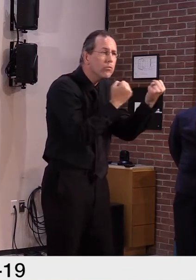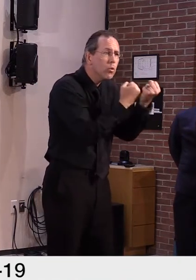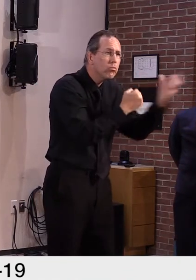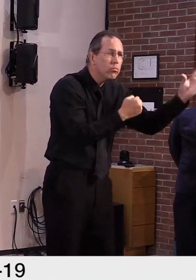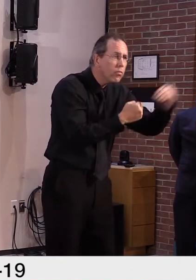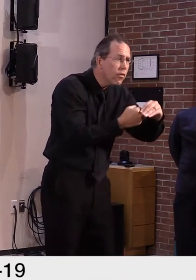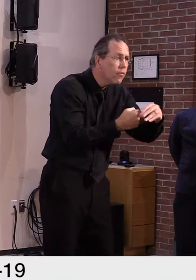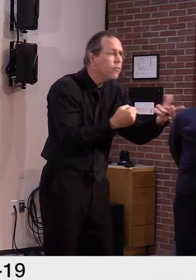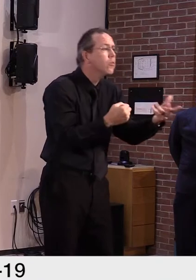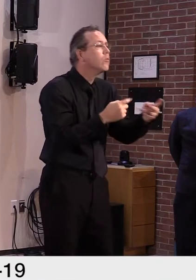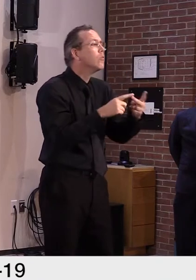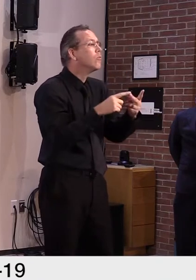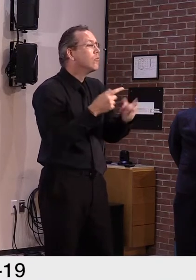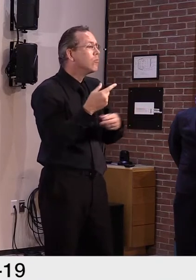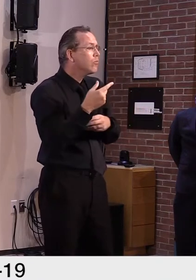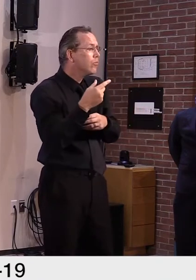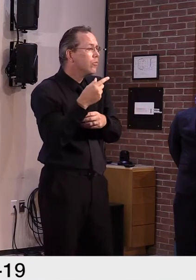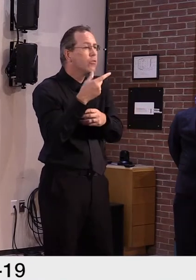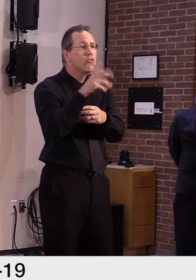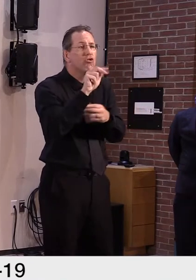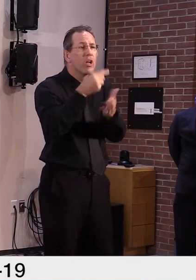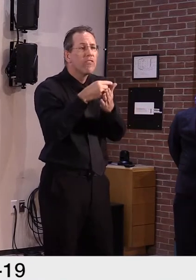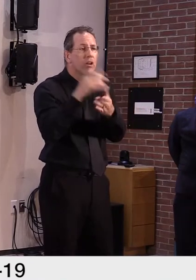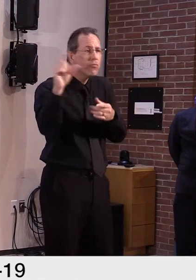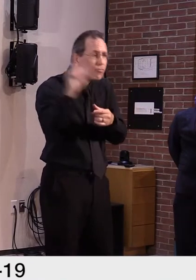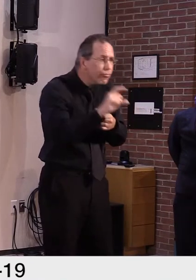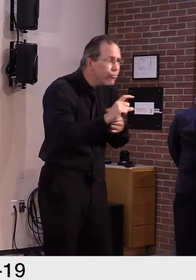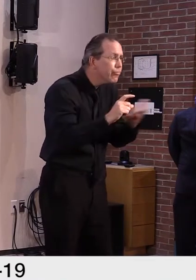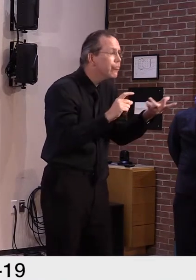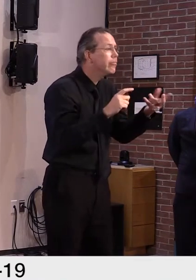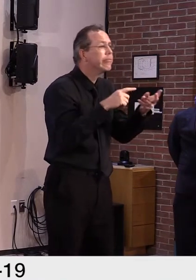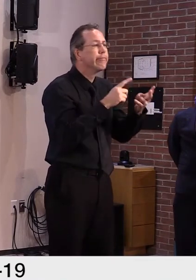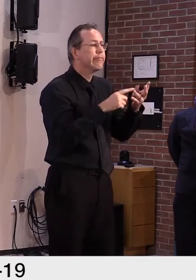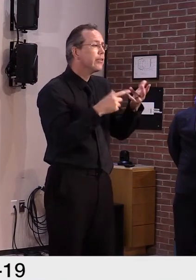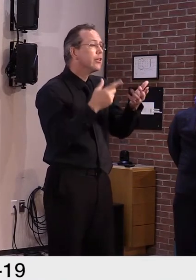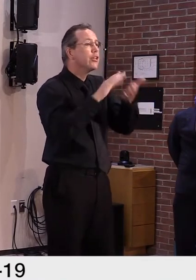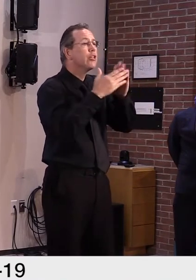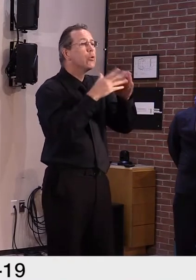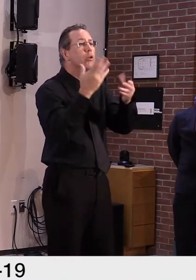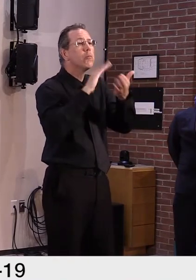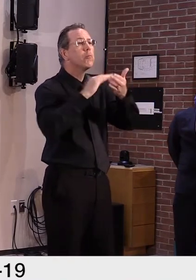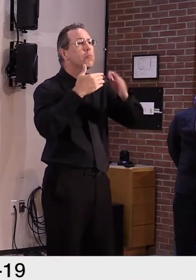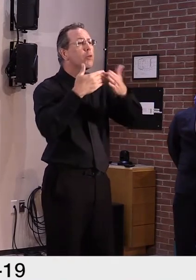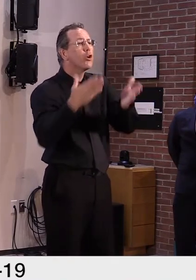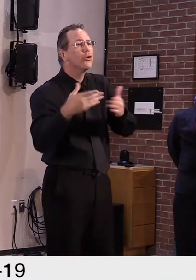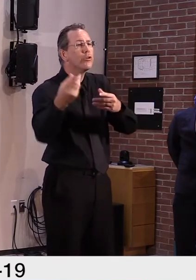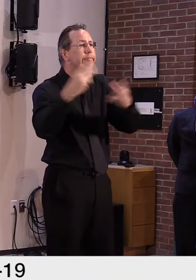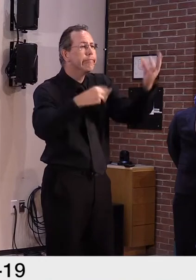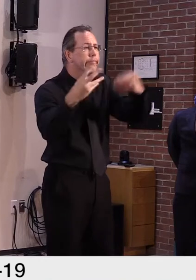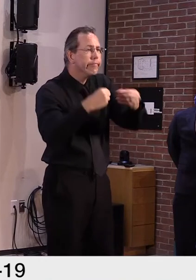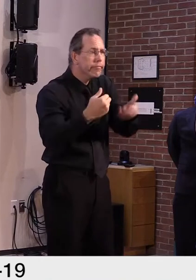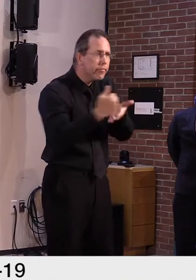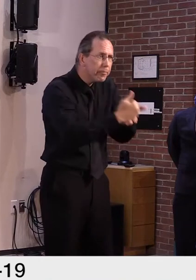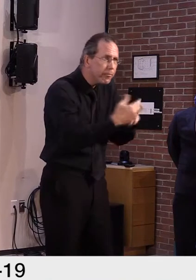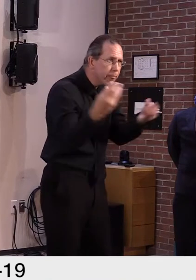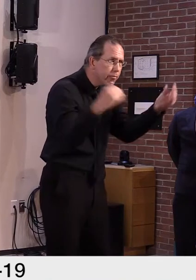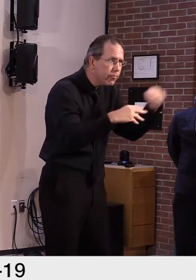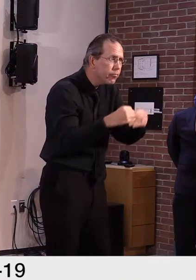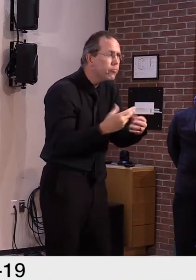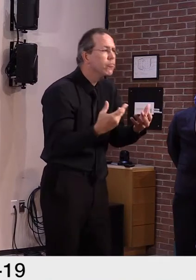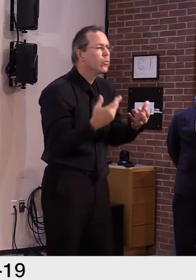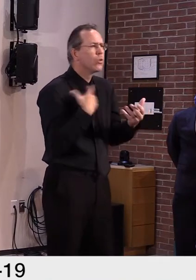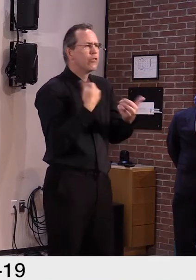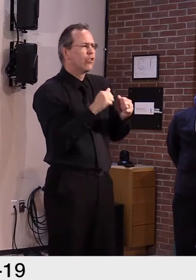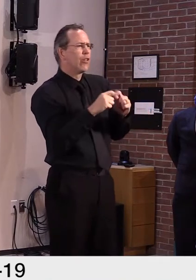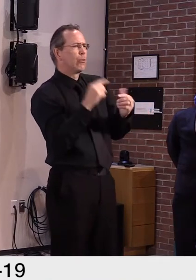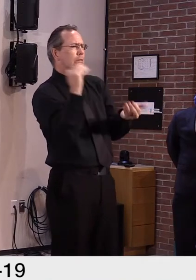sources to help alleviate some of the cost of families. The cap that the state has put on the